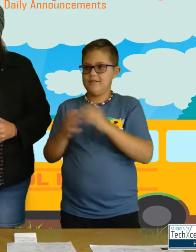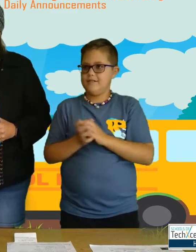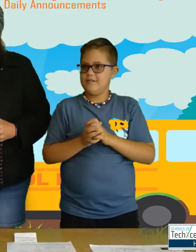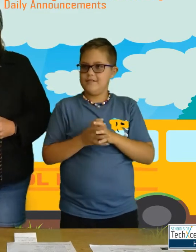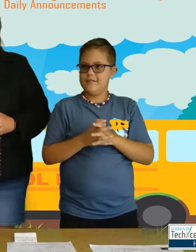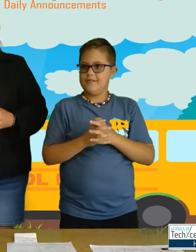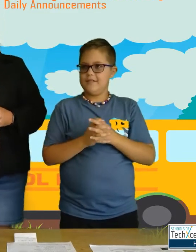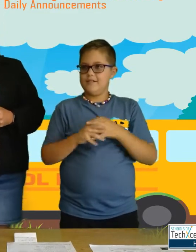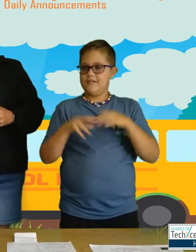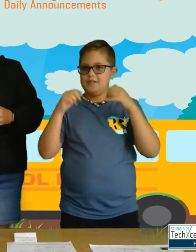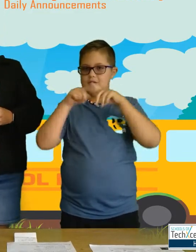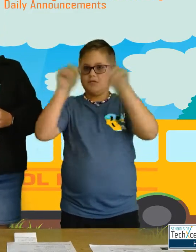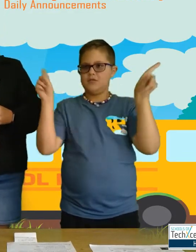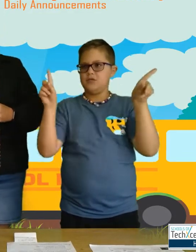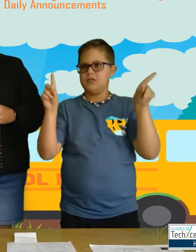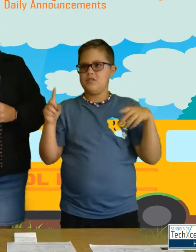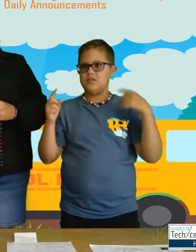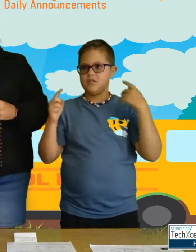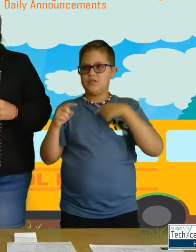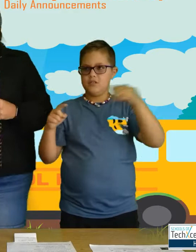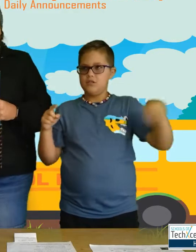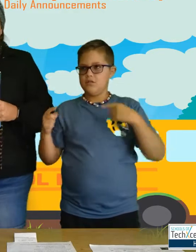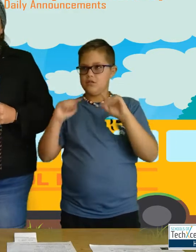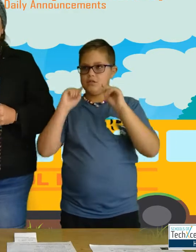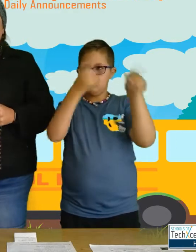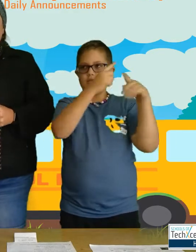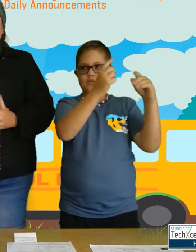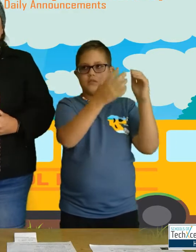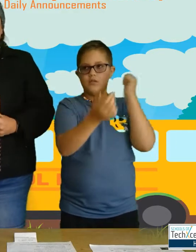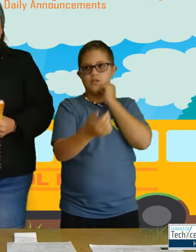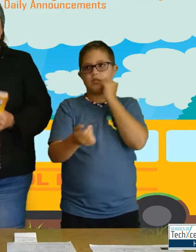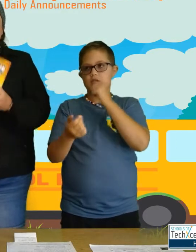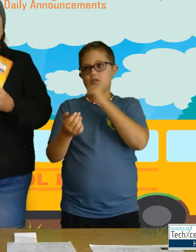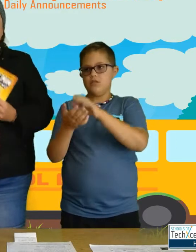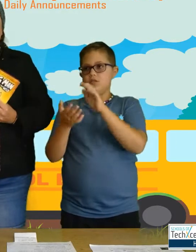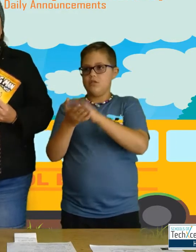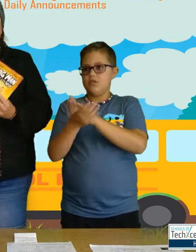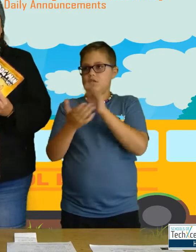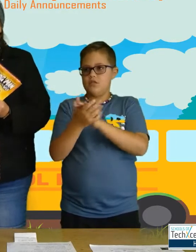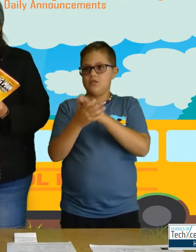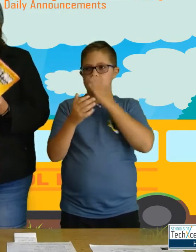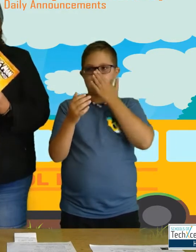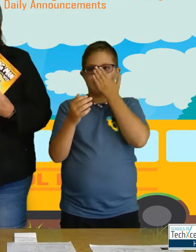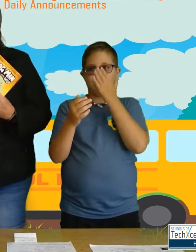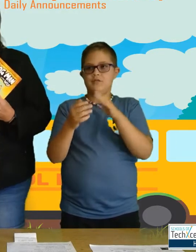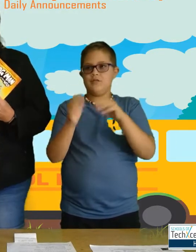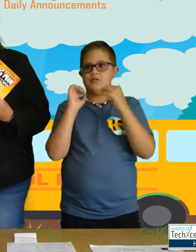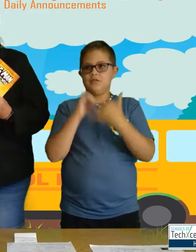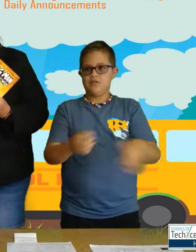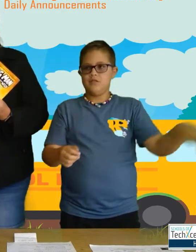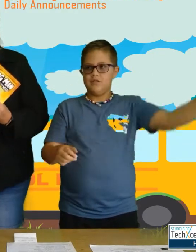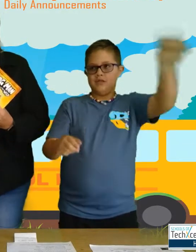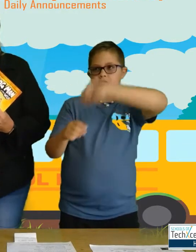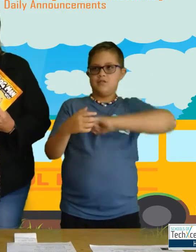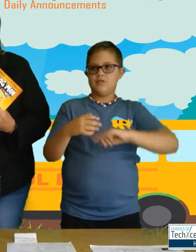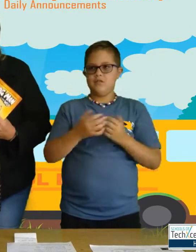But we will be there every day after school and you can come check out all of our amazing treasures.